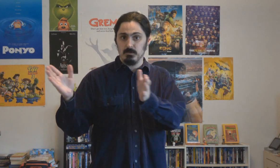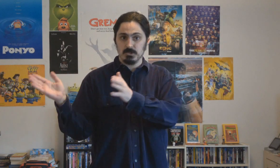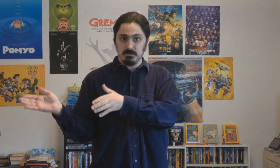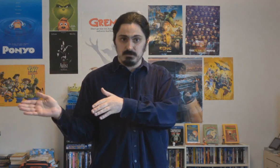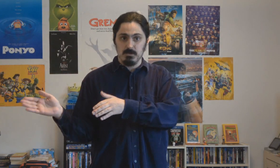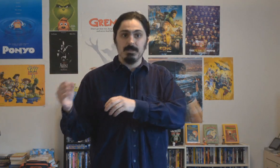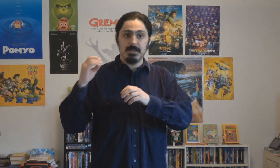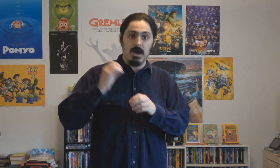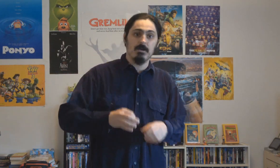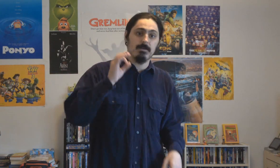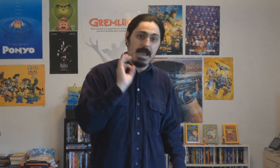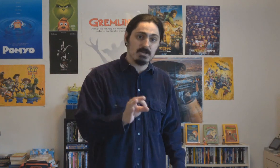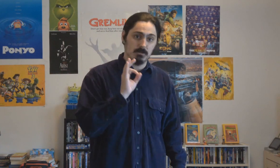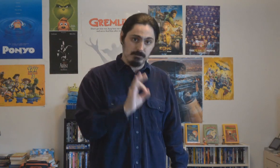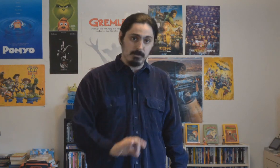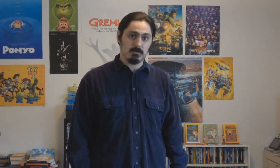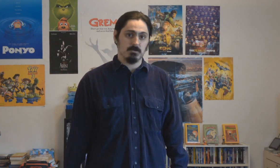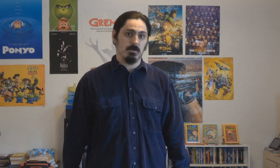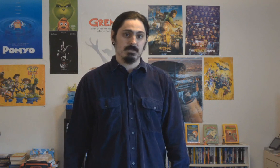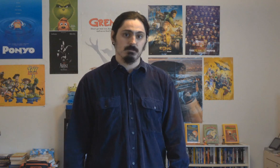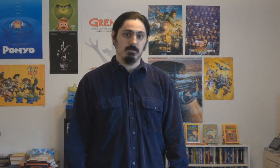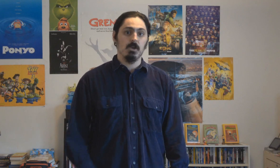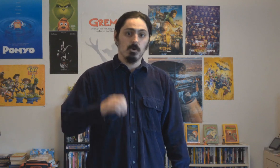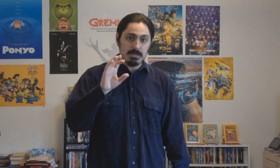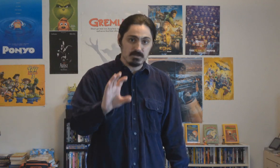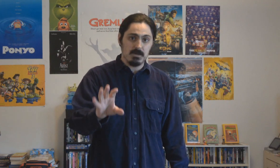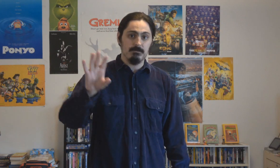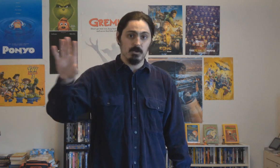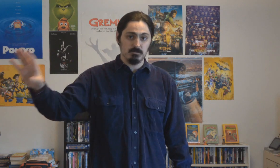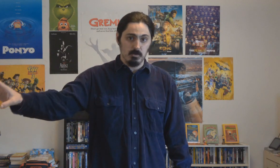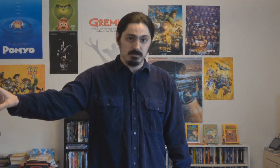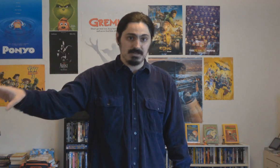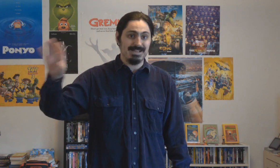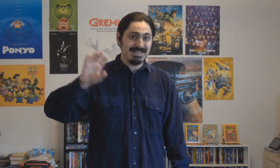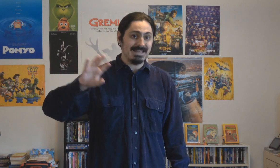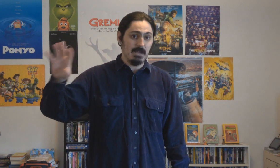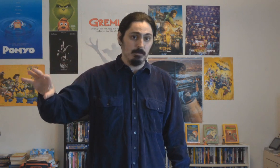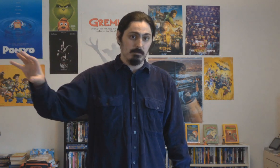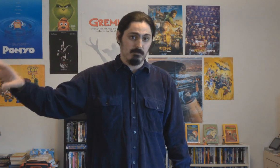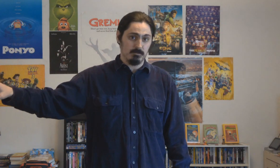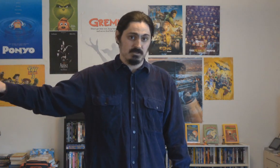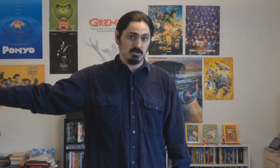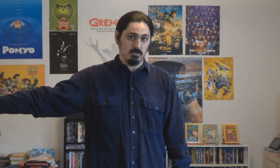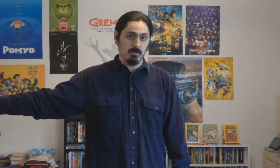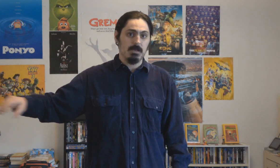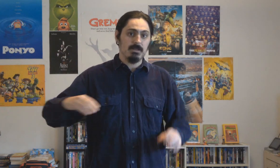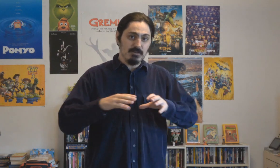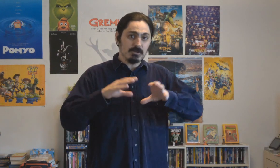Peter Chelson. They hired an actual filmmaker to direct this movie, who allows time for those moments, and I think that helped the performances too. They felt